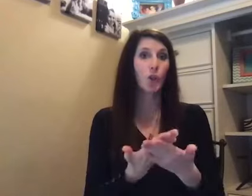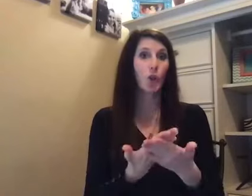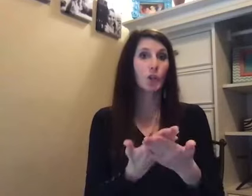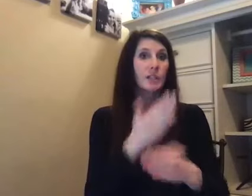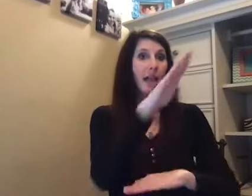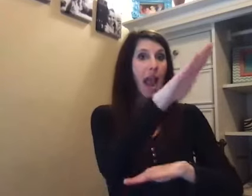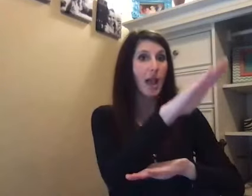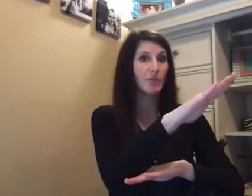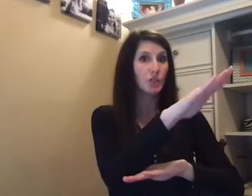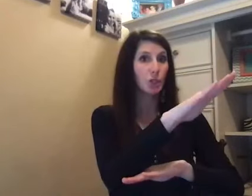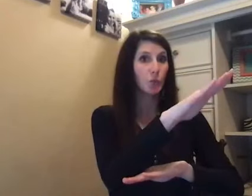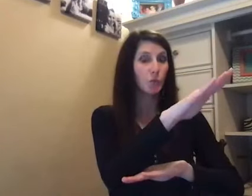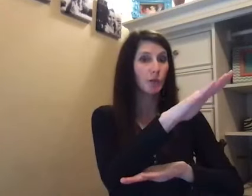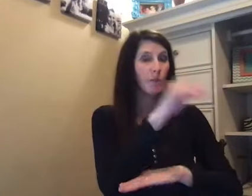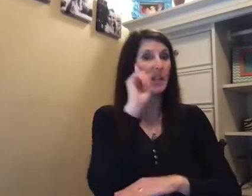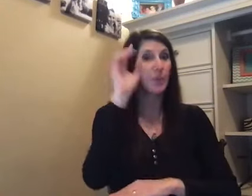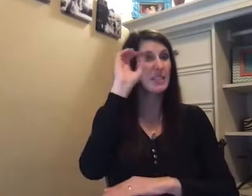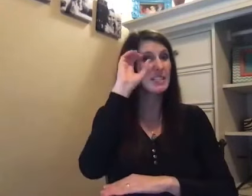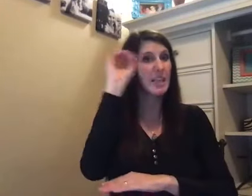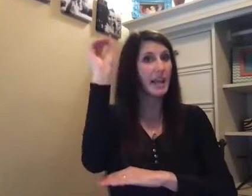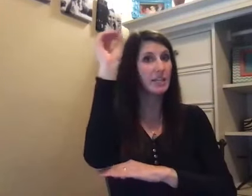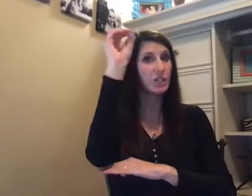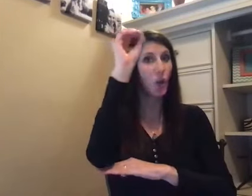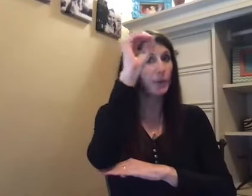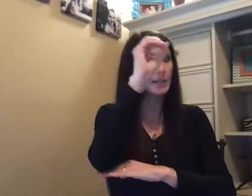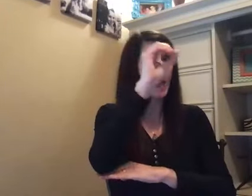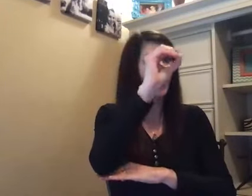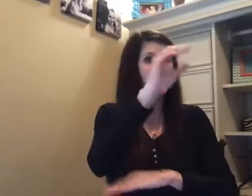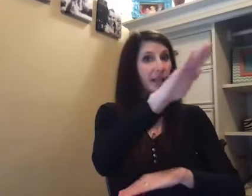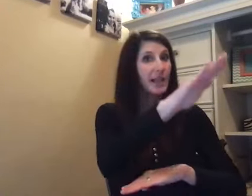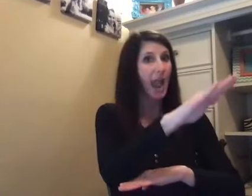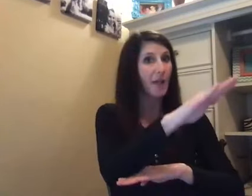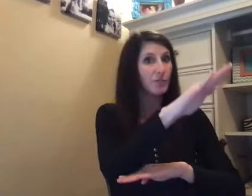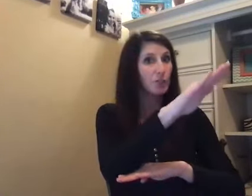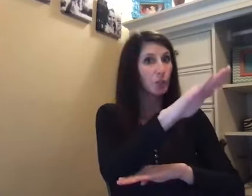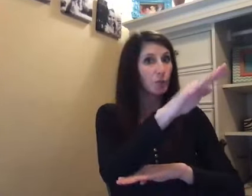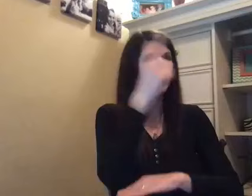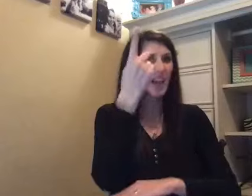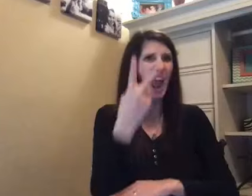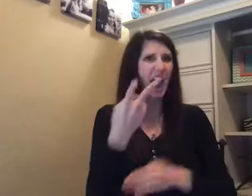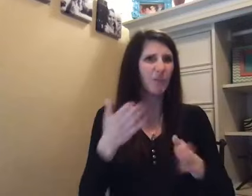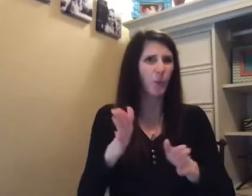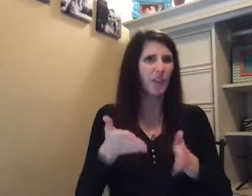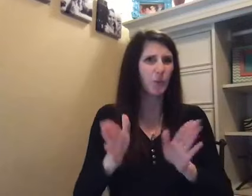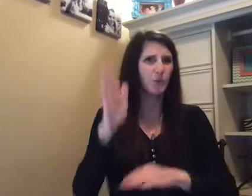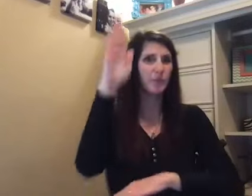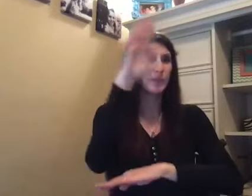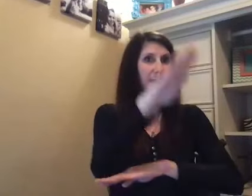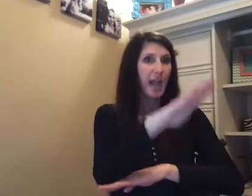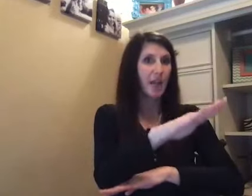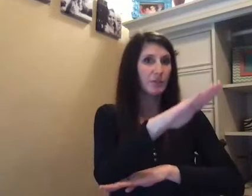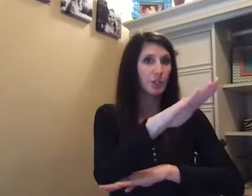good, absolute, because the sun is going down, absolute, halfway through, absolute,